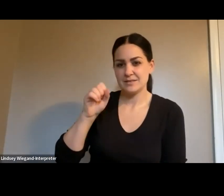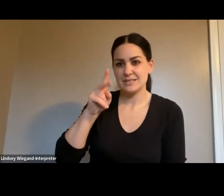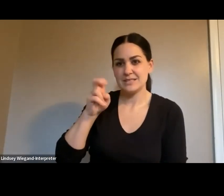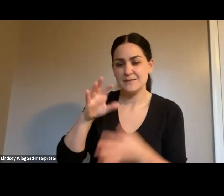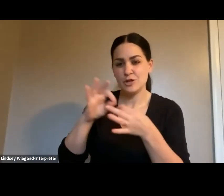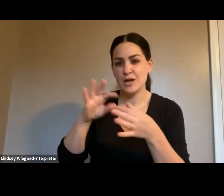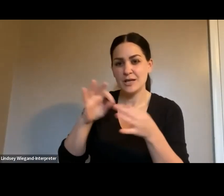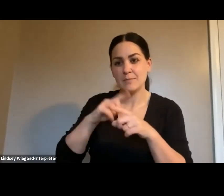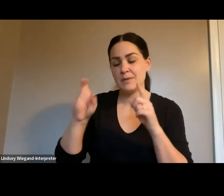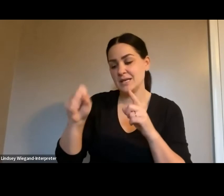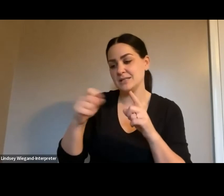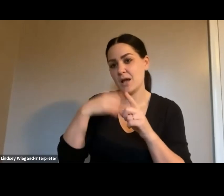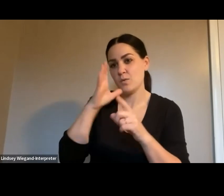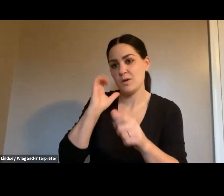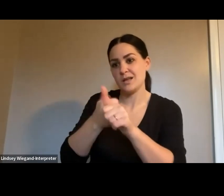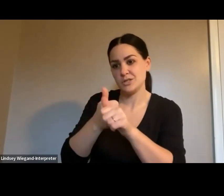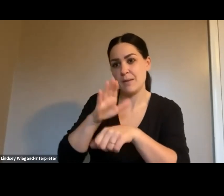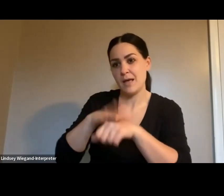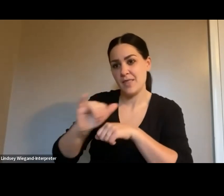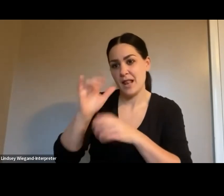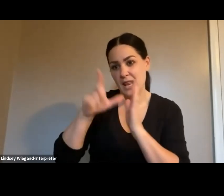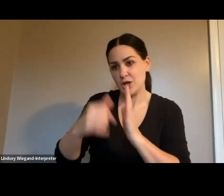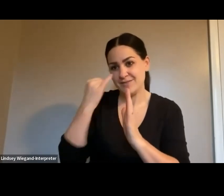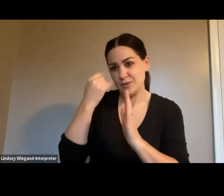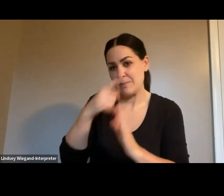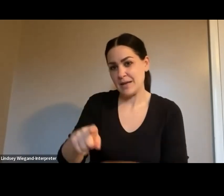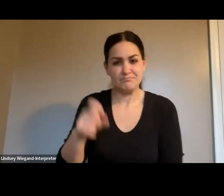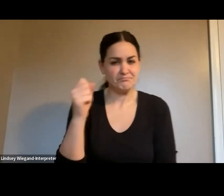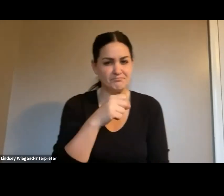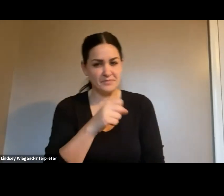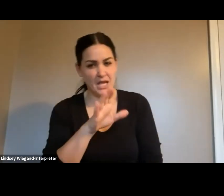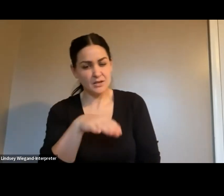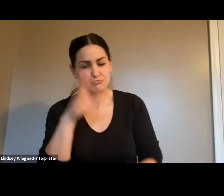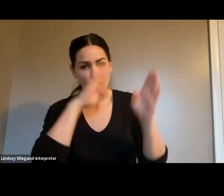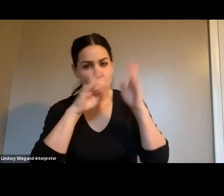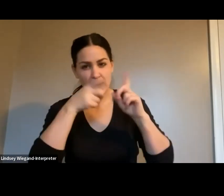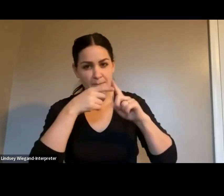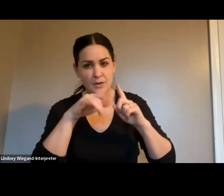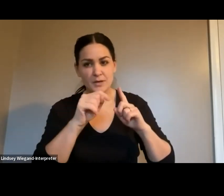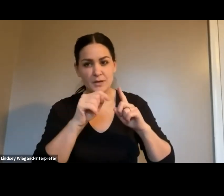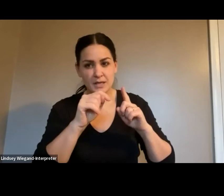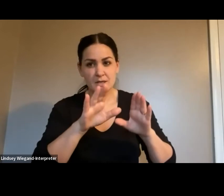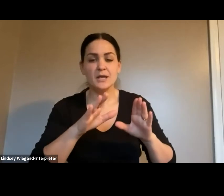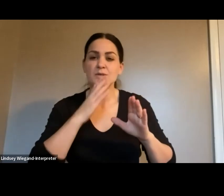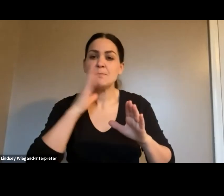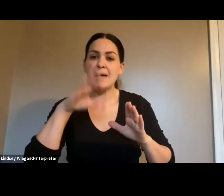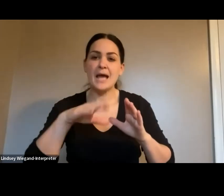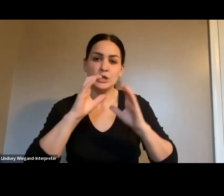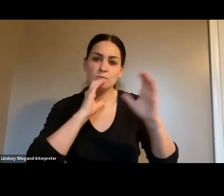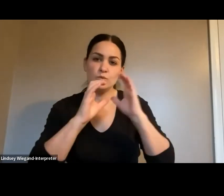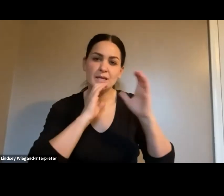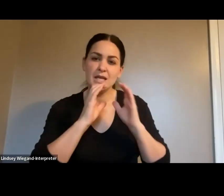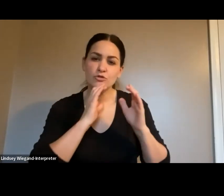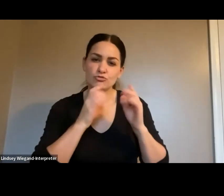But I'll catch up on this later if you don't. Yeah. Yeah. Yeah. Don't worry about it. It's it was it was poor communication during